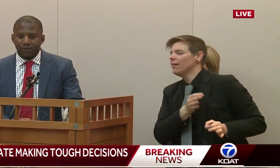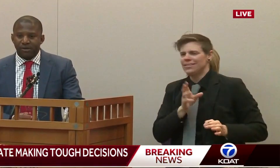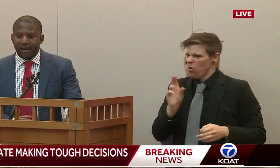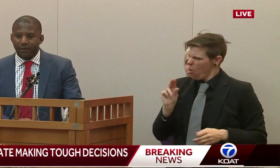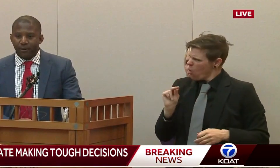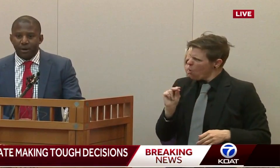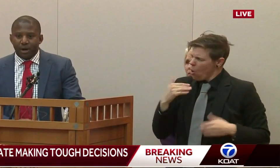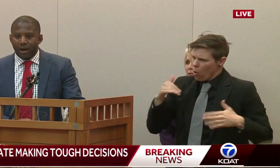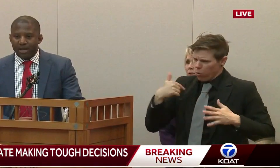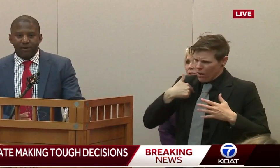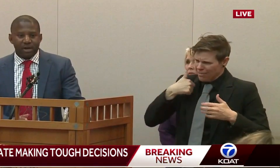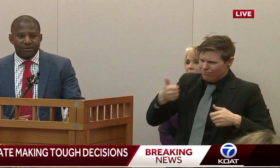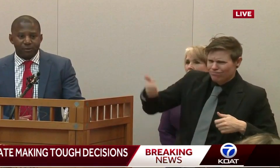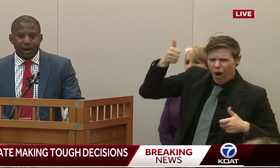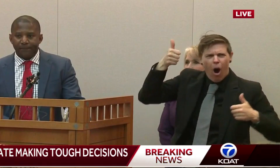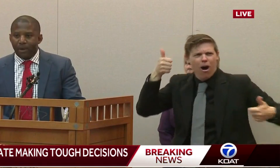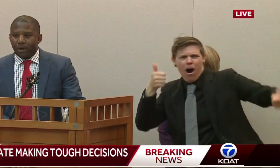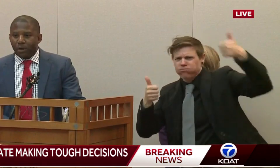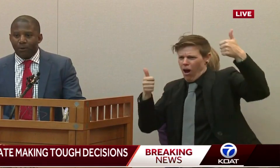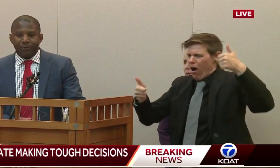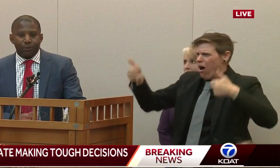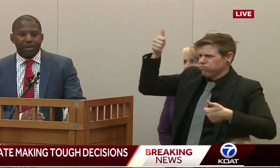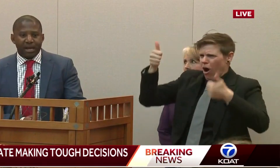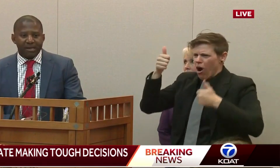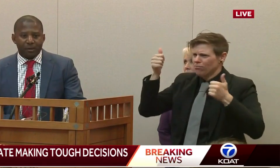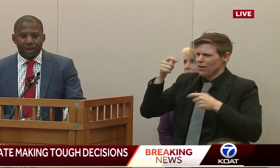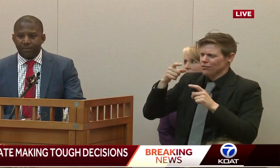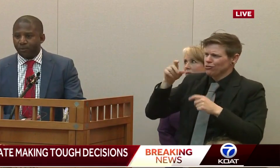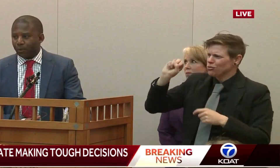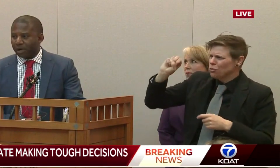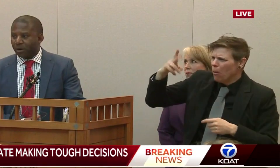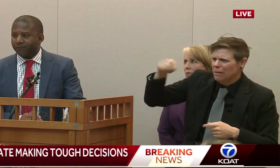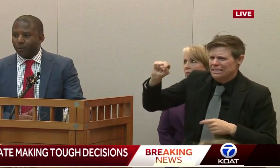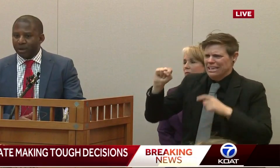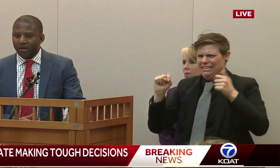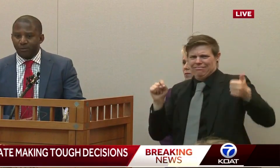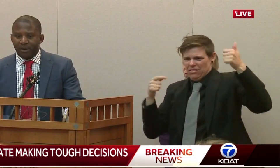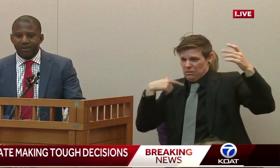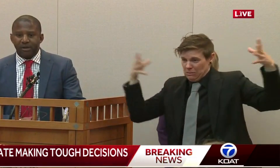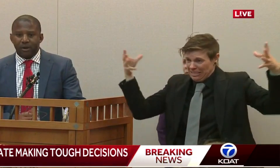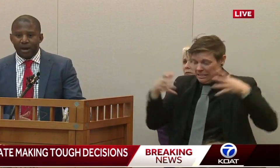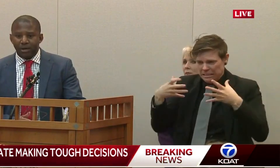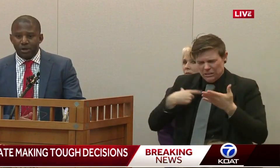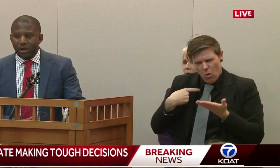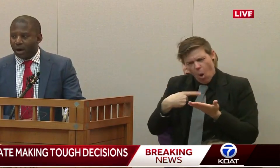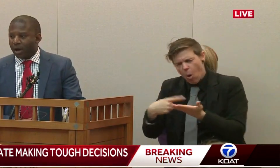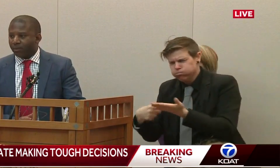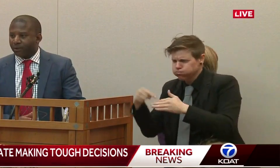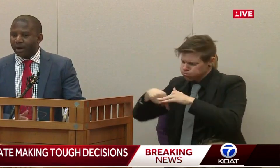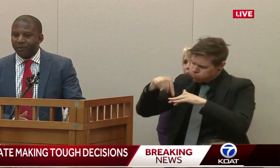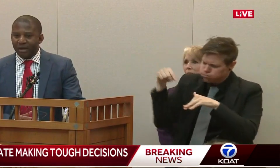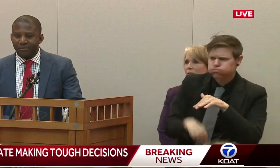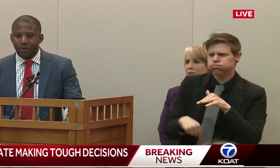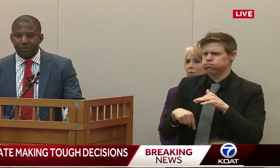charter leaders together, even yesterday, going through plans that we had been working on for weeks with DOH and with other health experts